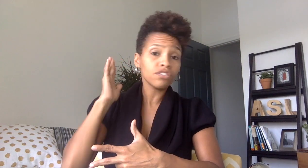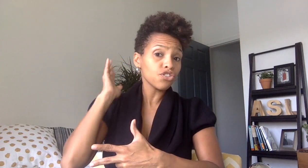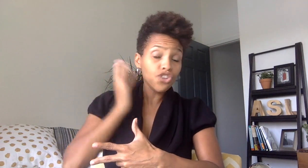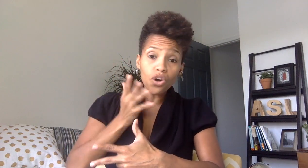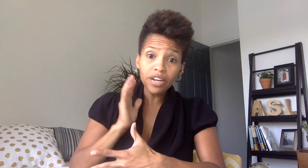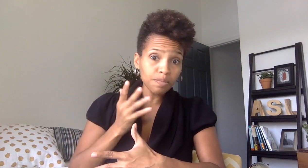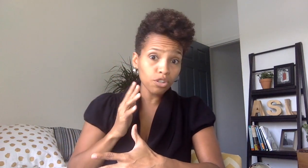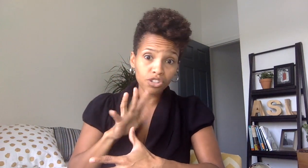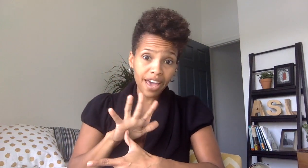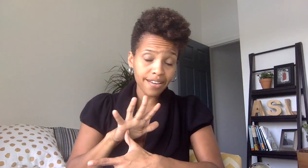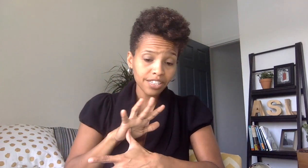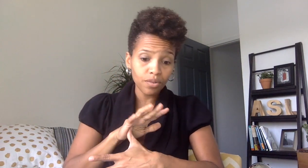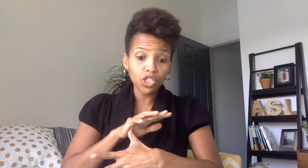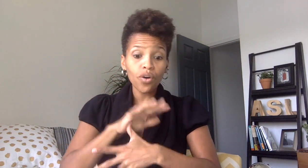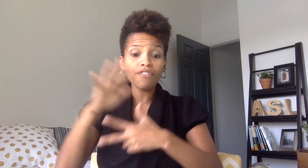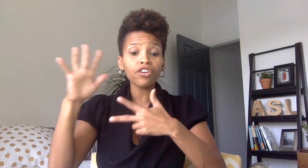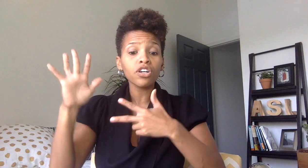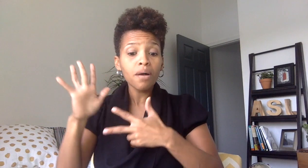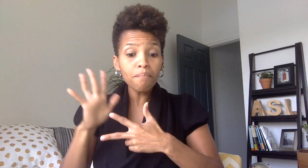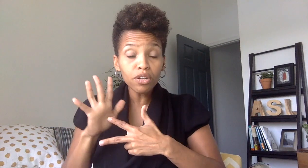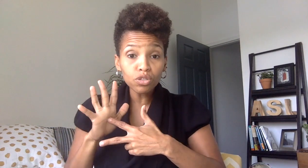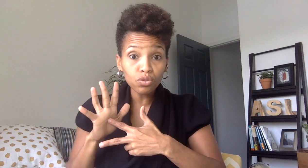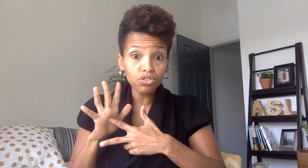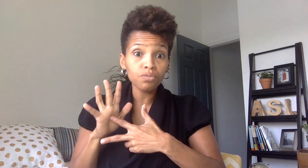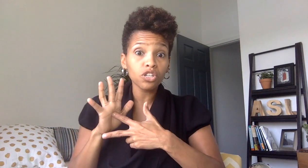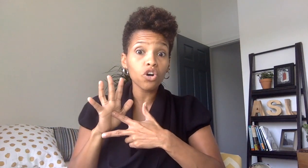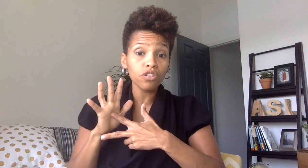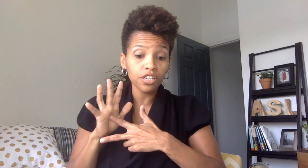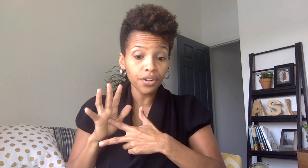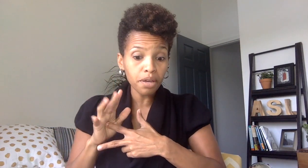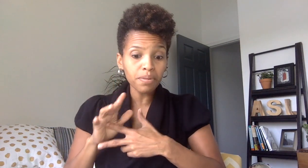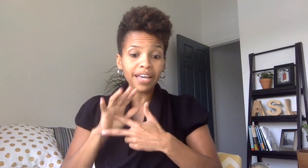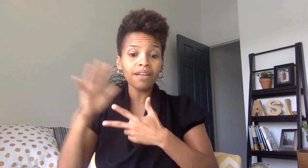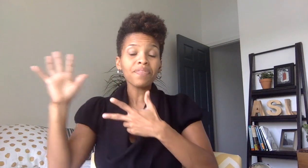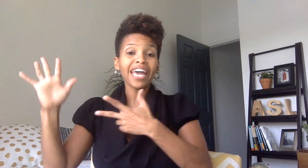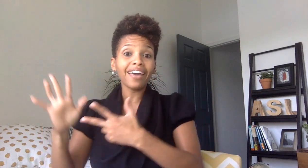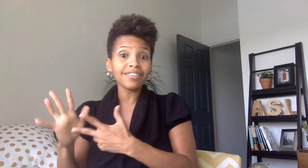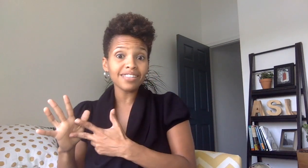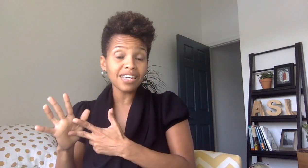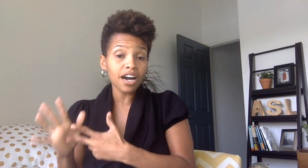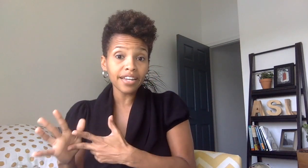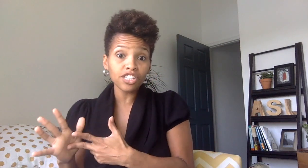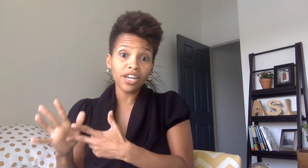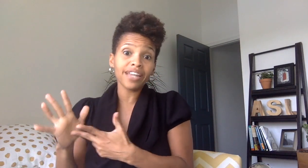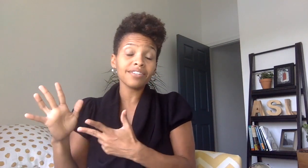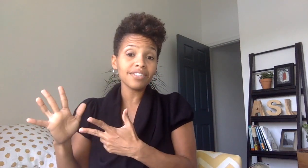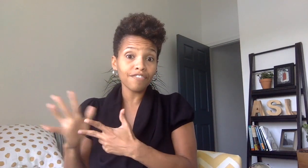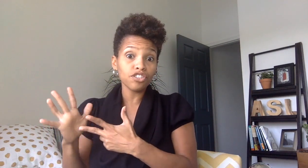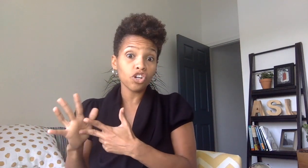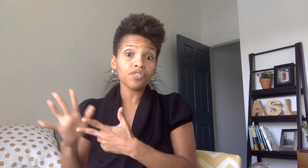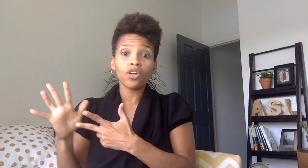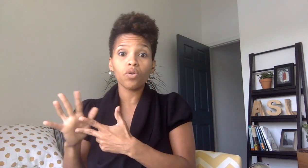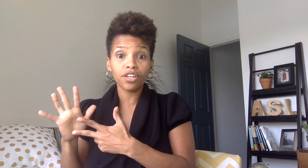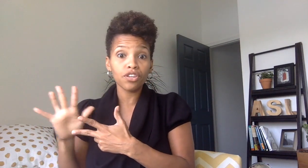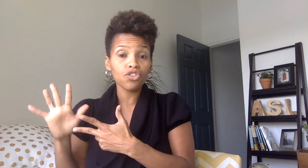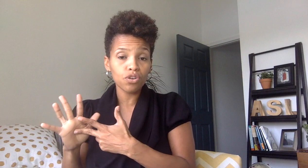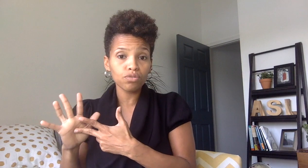no exposure to ASL whatsoever middle school student with a cochlear implant and the uneducated deaf adult that only knows